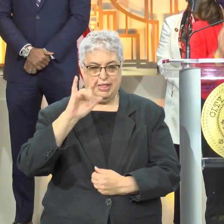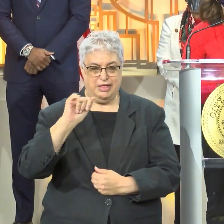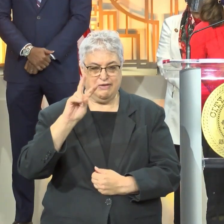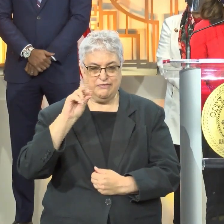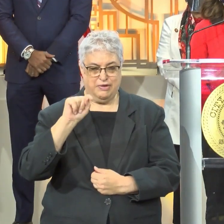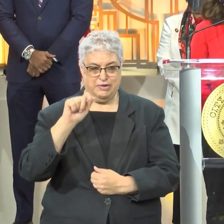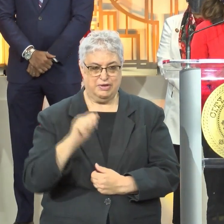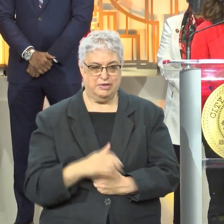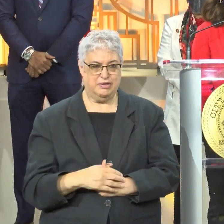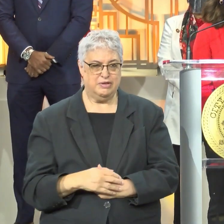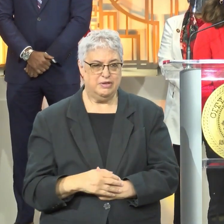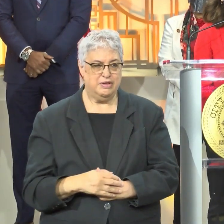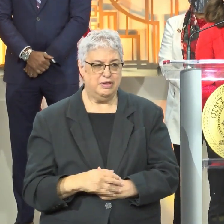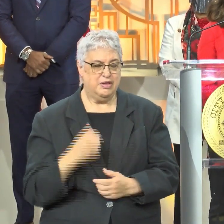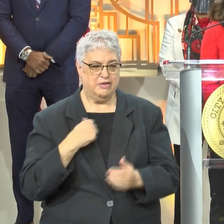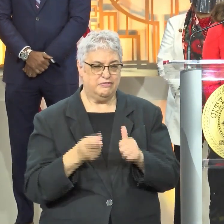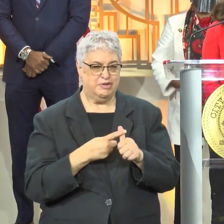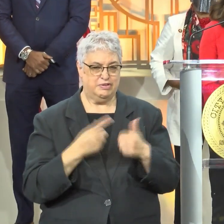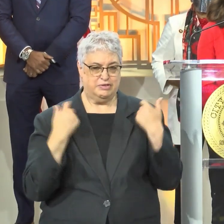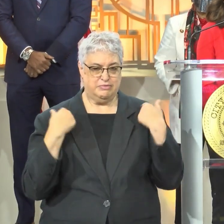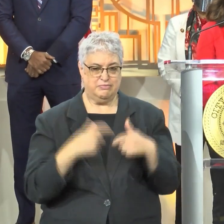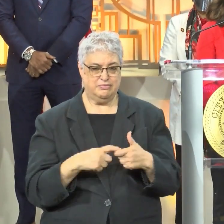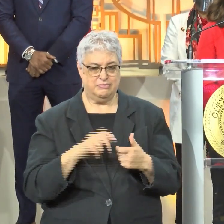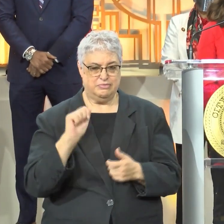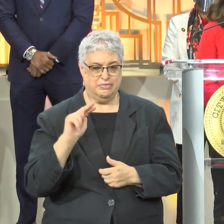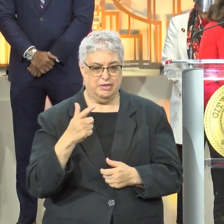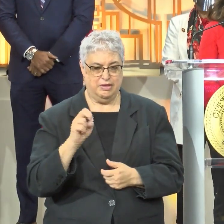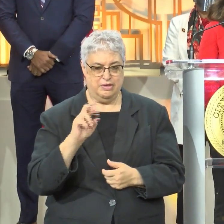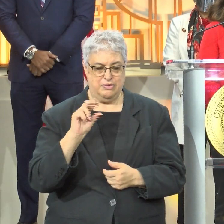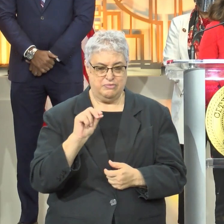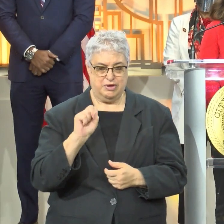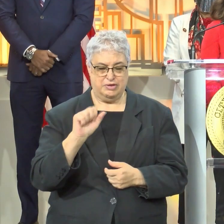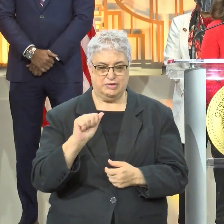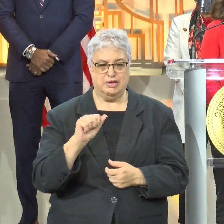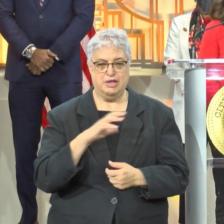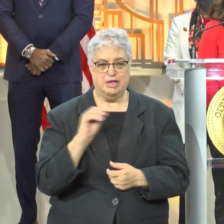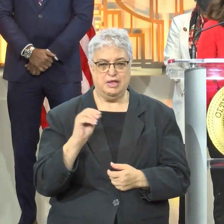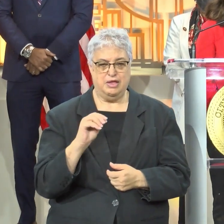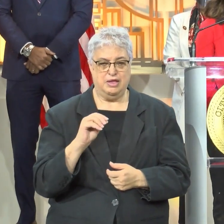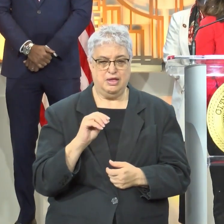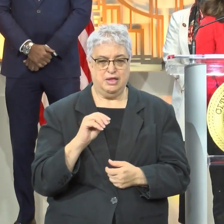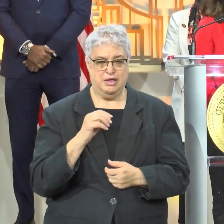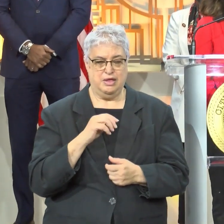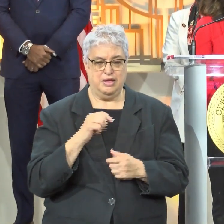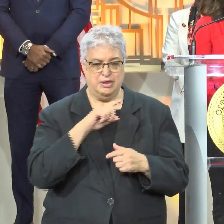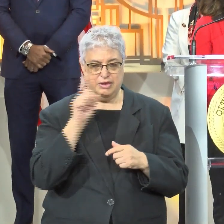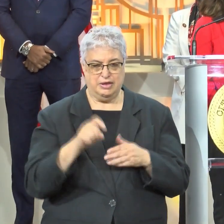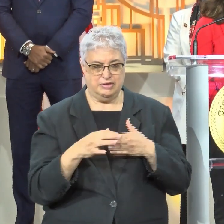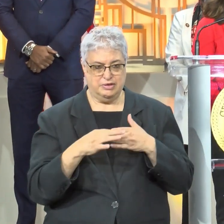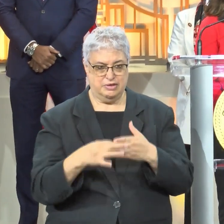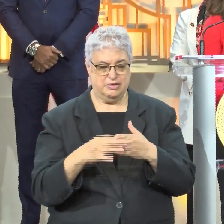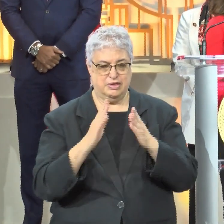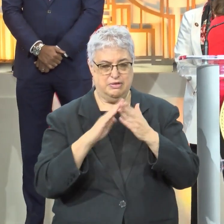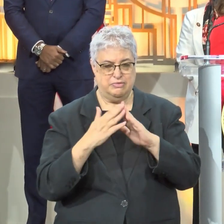Good afternoon. I'll make my remarks in English and then in Spanish. My name is Angie Raza. I'm the Texas State Director for Mi Familia Vota. And it's such a thrill to be up here